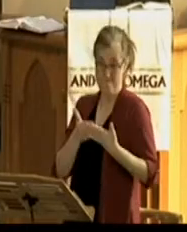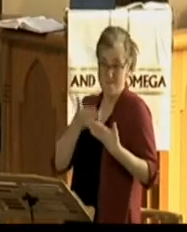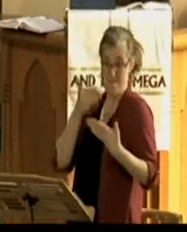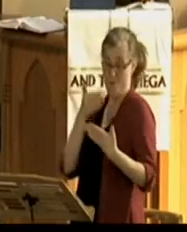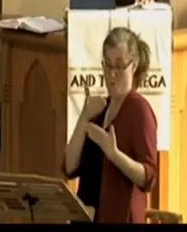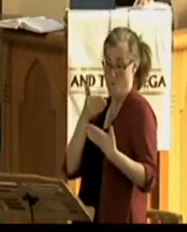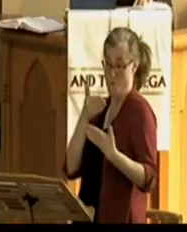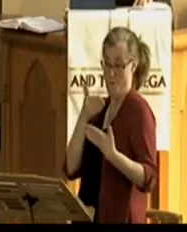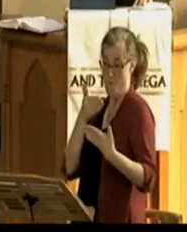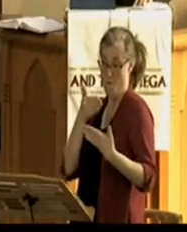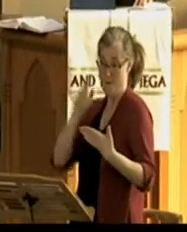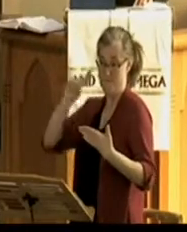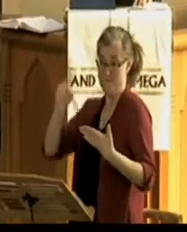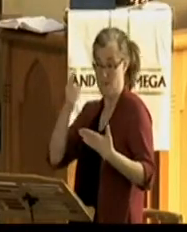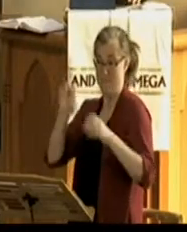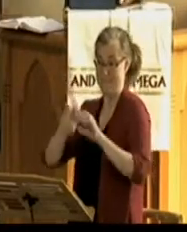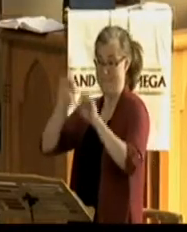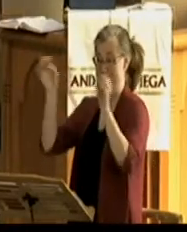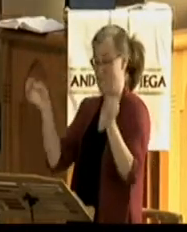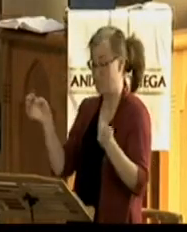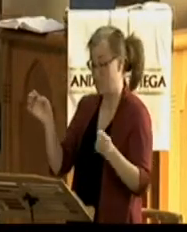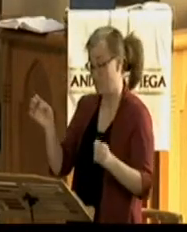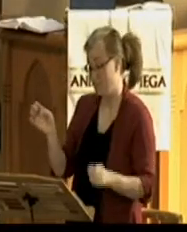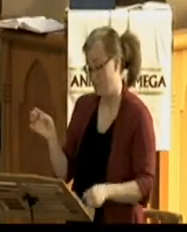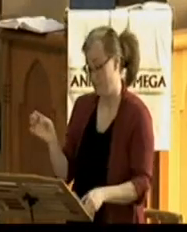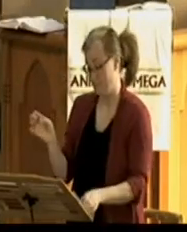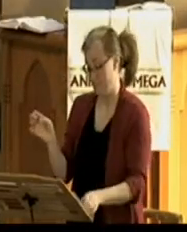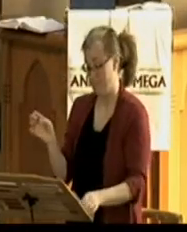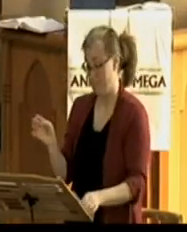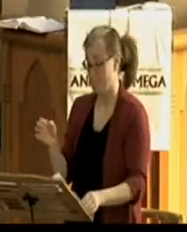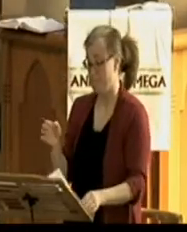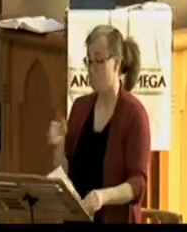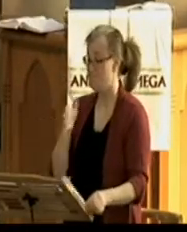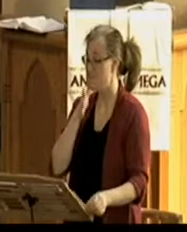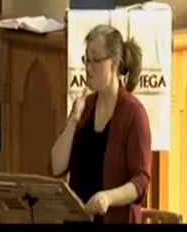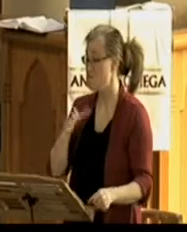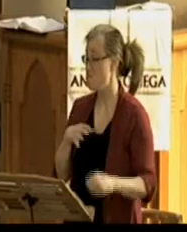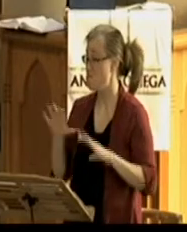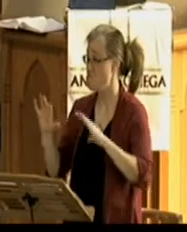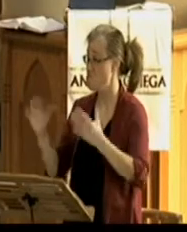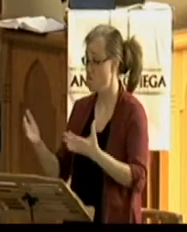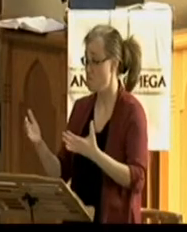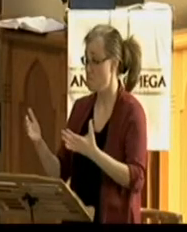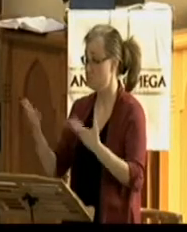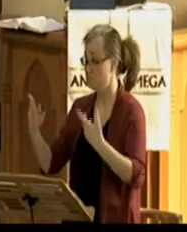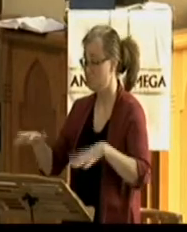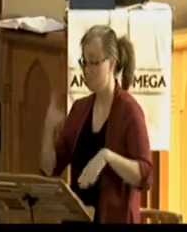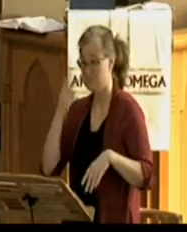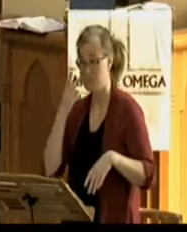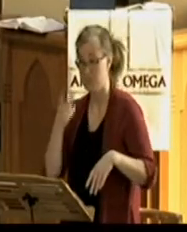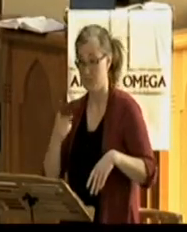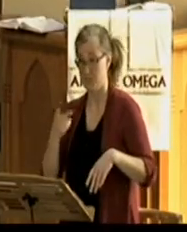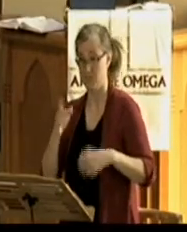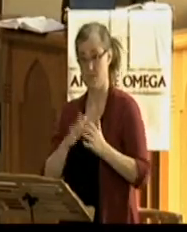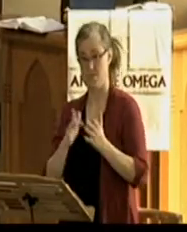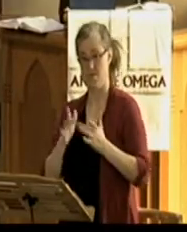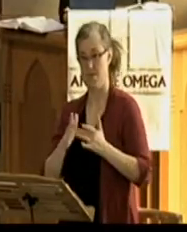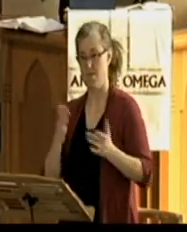Easter, even with the women having seen Jesus and telling the disciples about this, that he was risen.